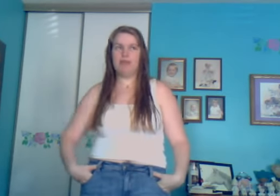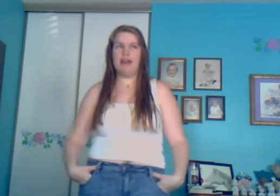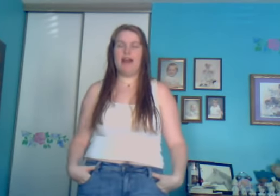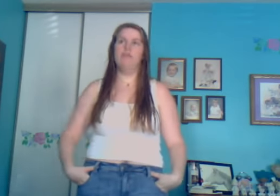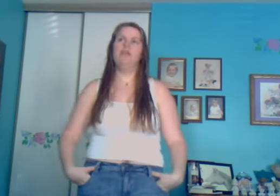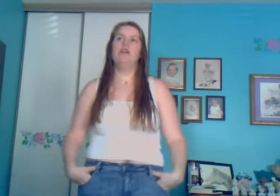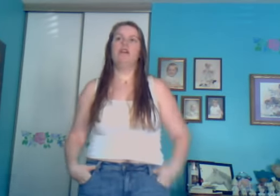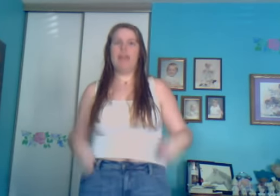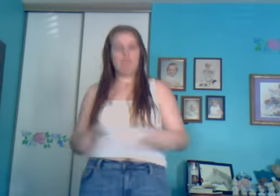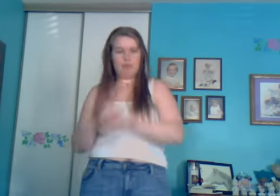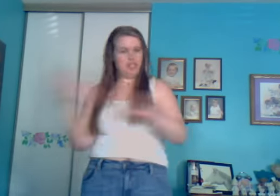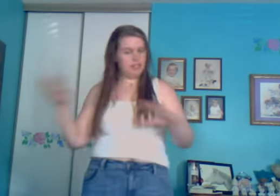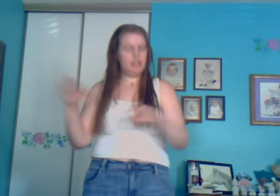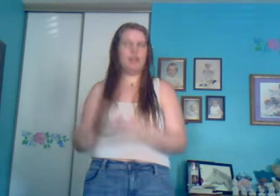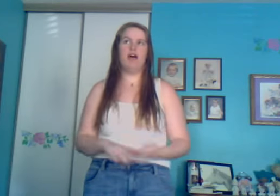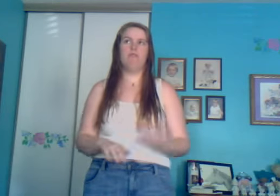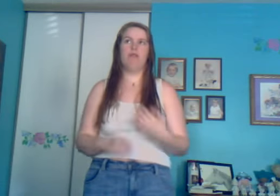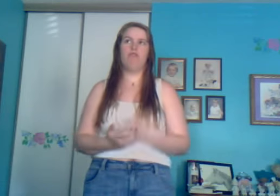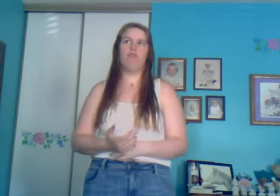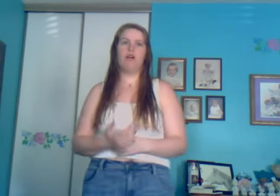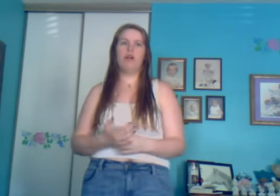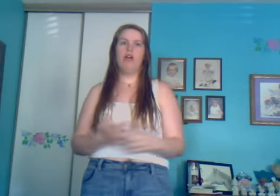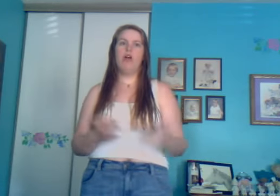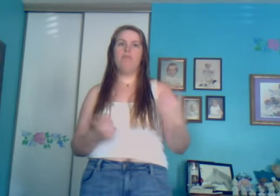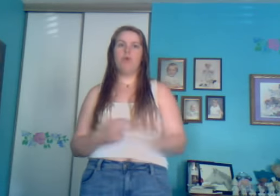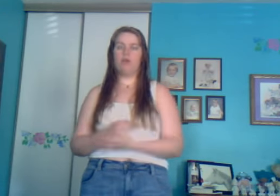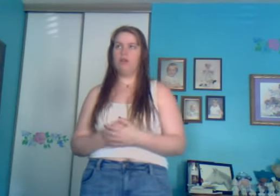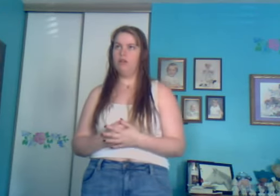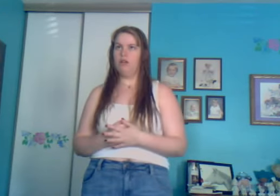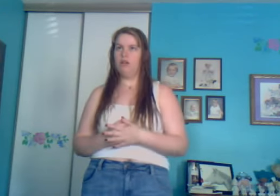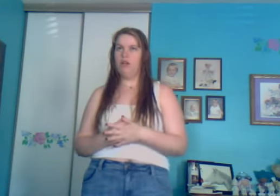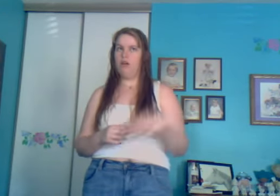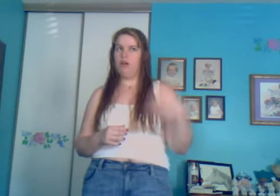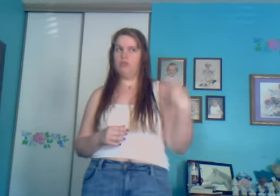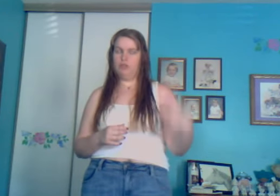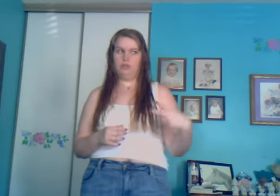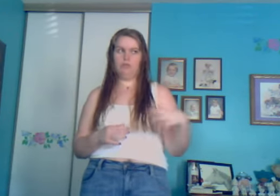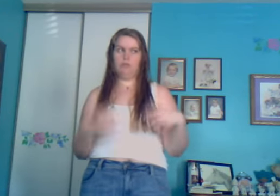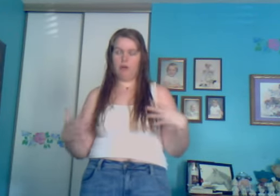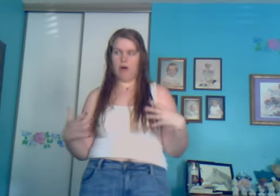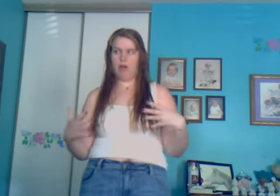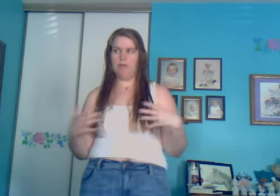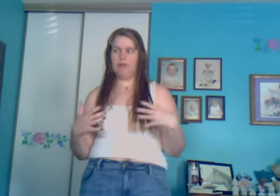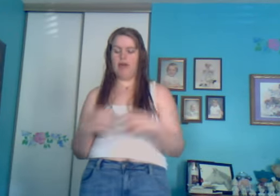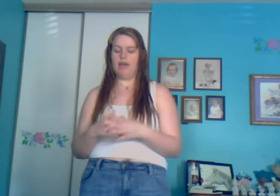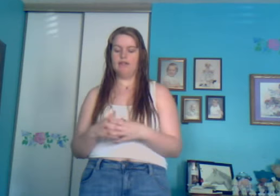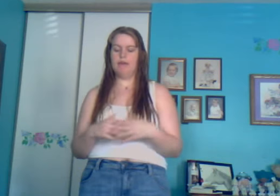now, or light bridges, for Portal 2 co-op. And my brother